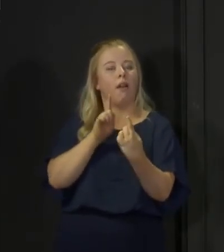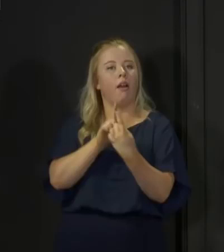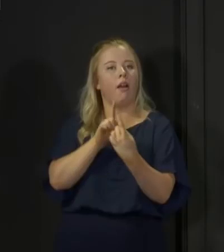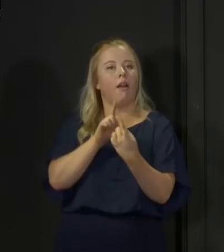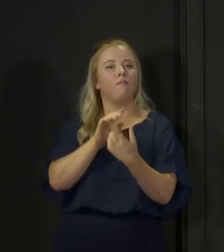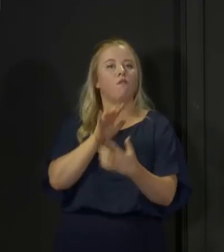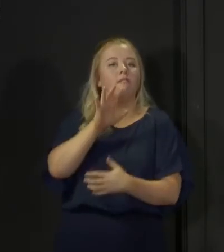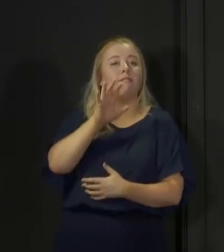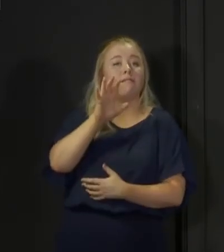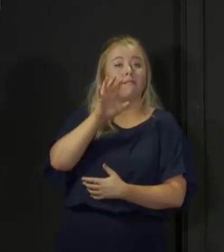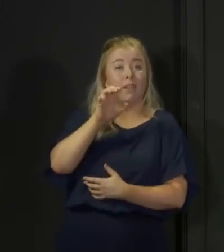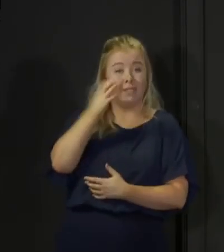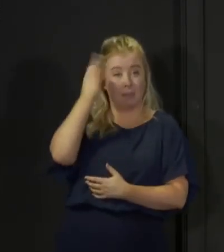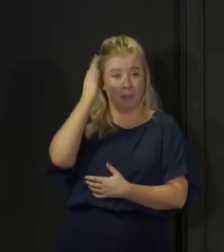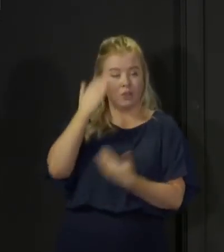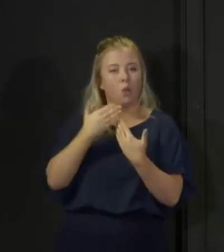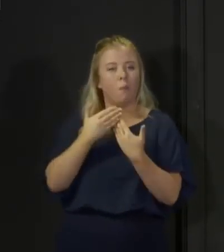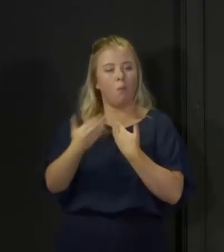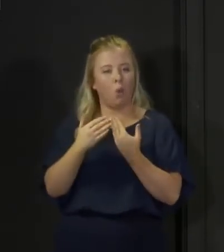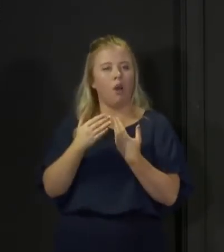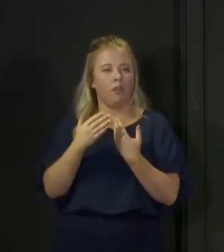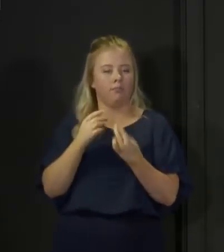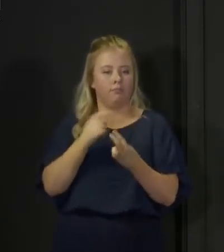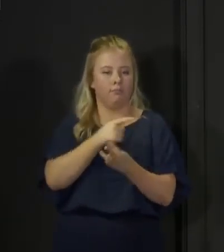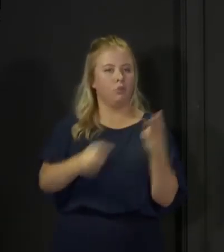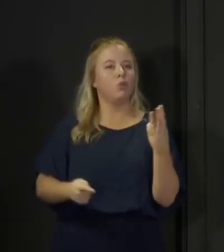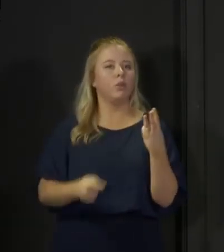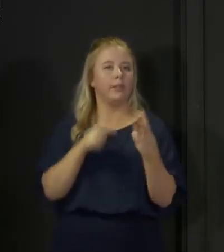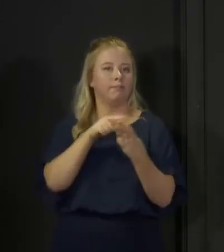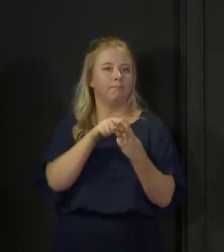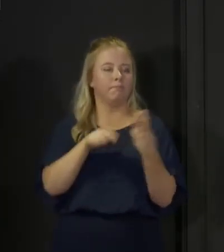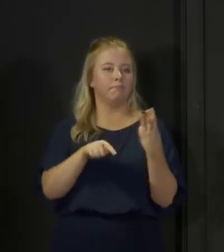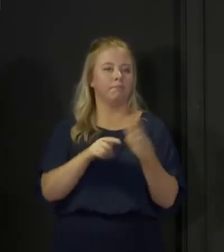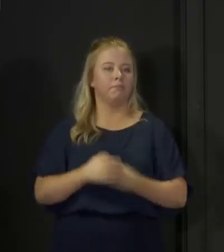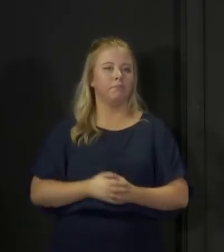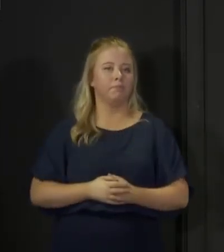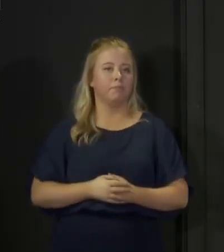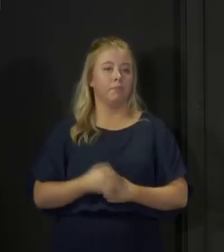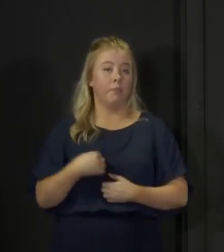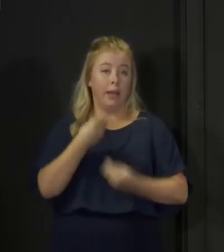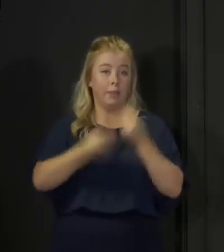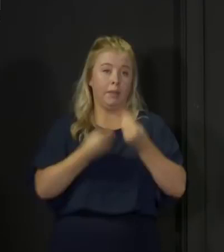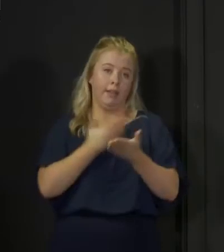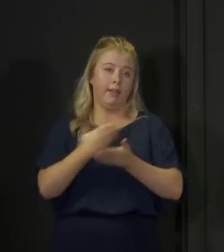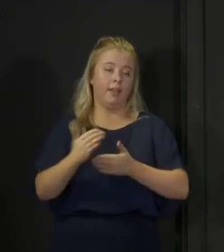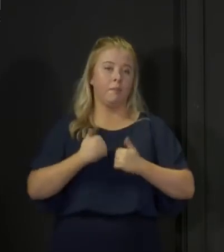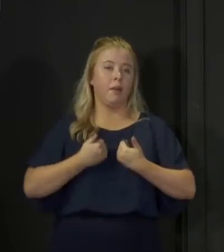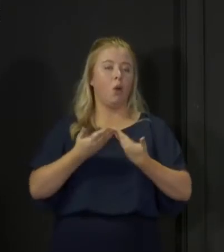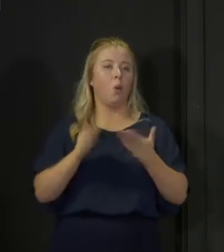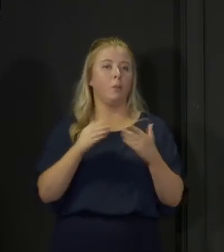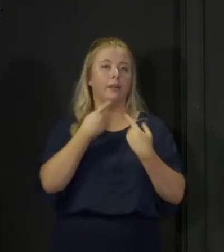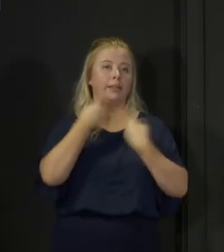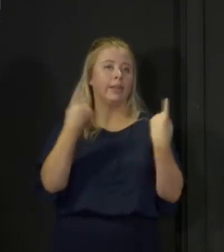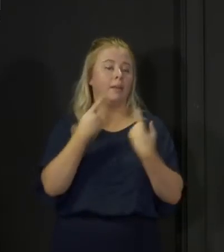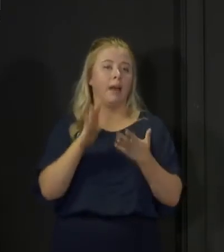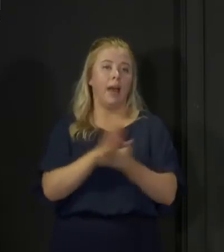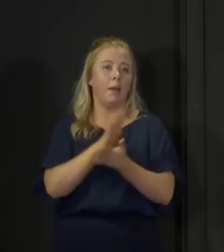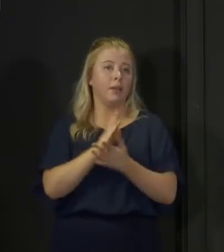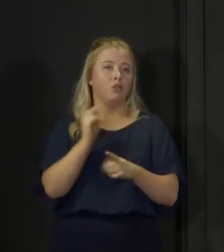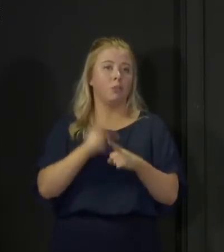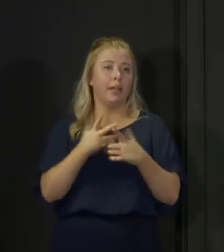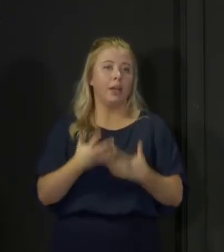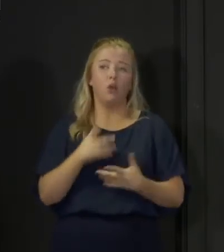a period of 15 minutes or more. So I set out these three categories in my opening statement and I'm happy to repeat them